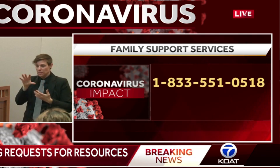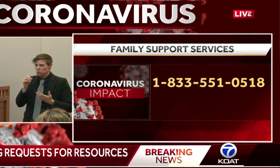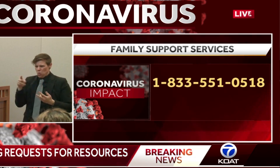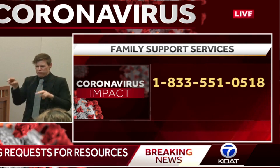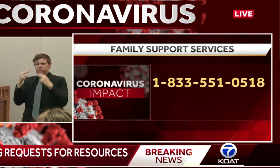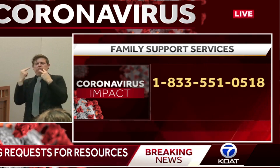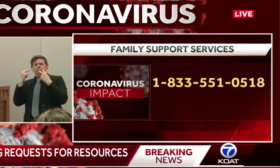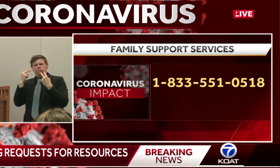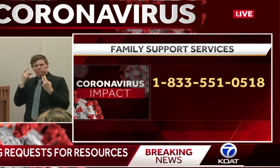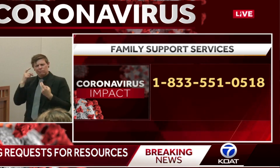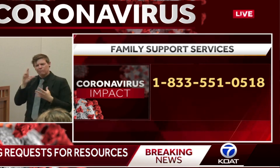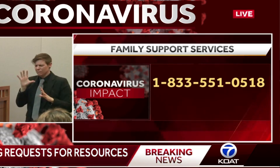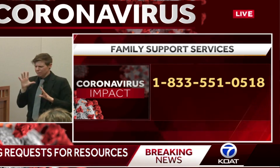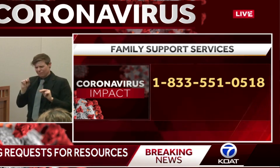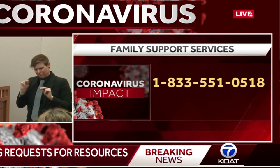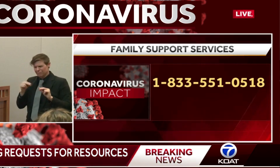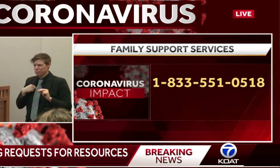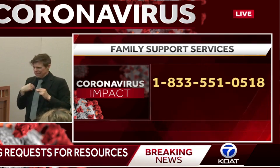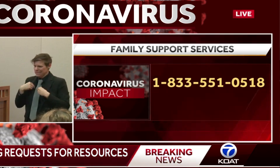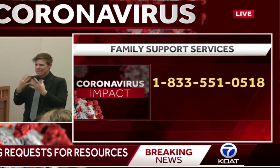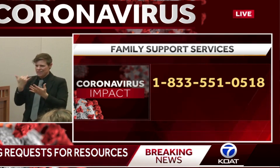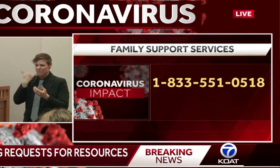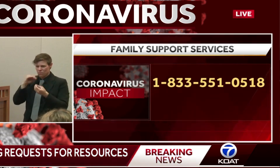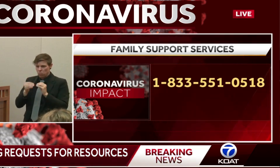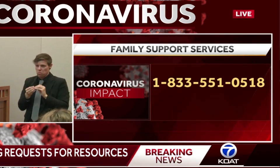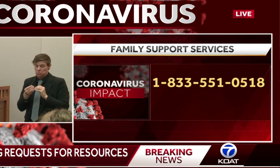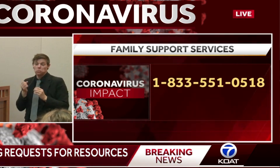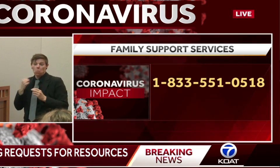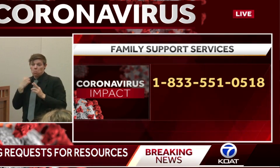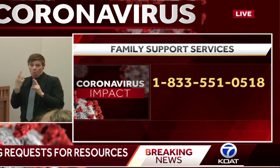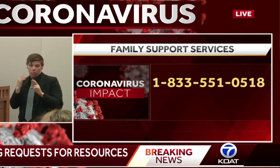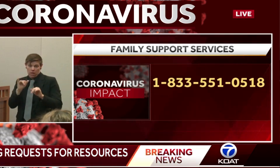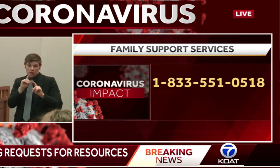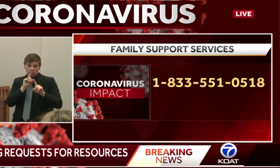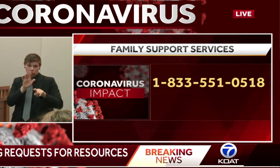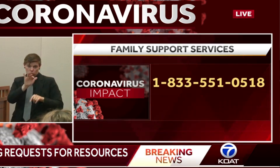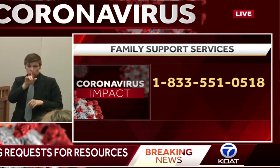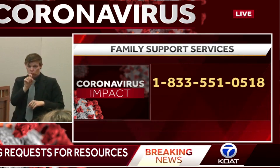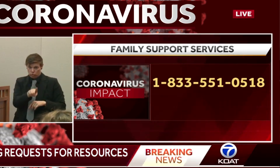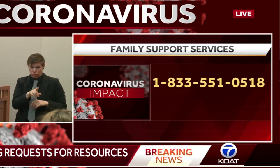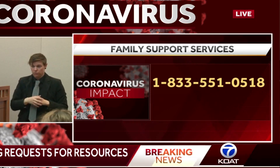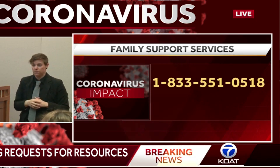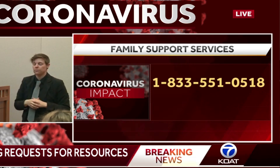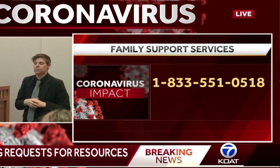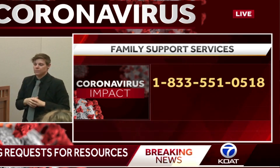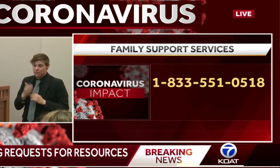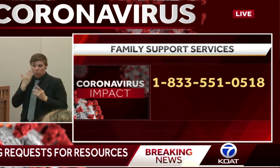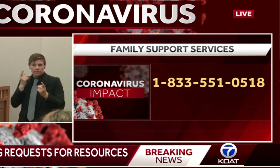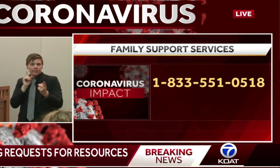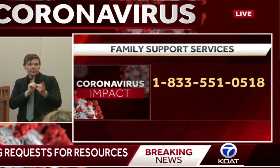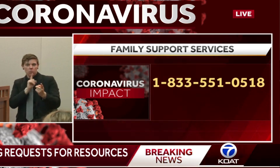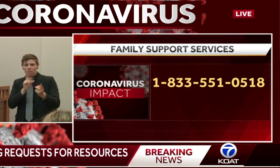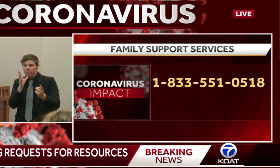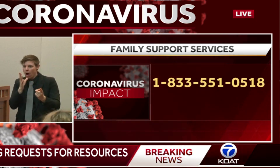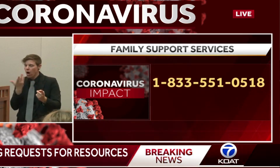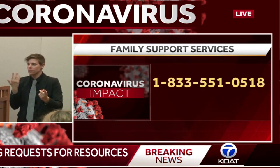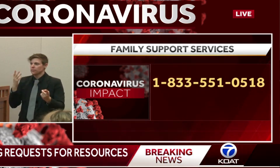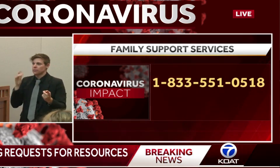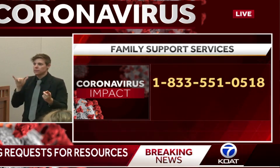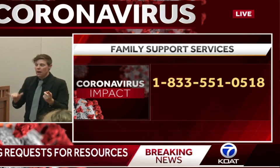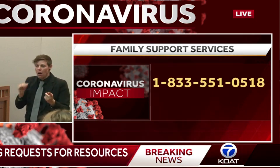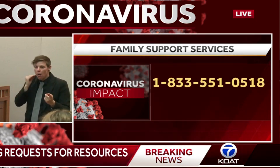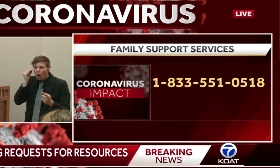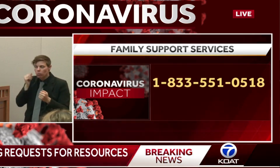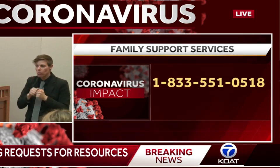I'm actually going to answer a little bit more a question you asked about a single mom with a child at home. I promised